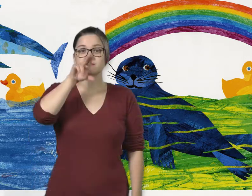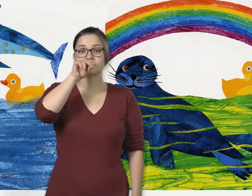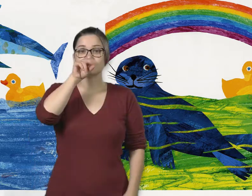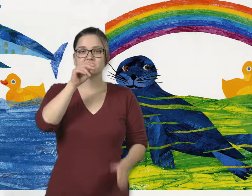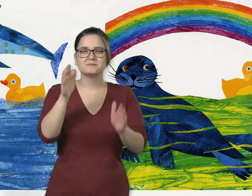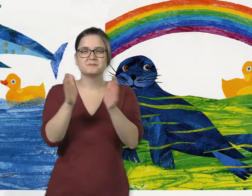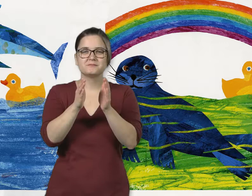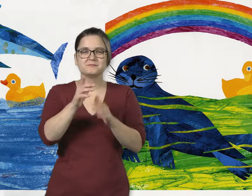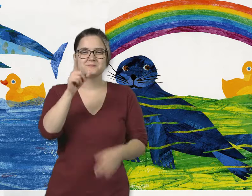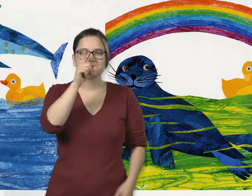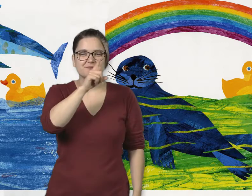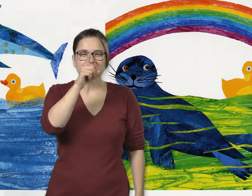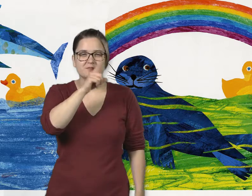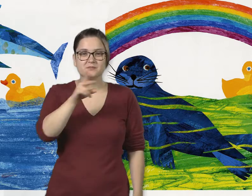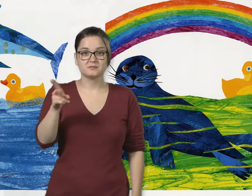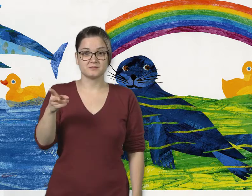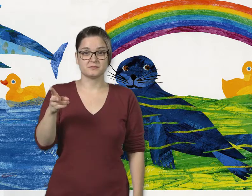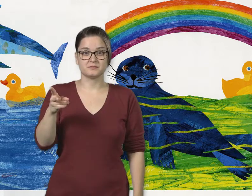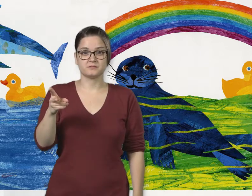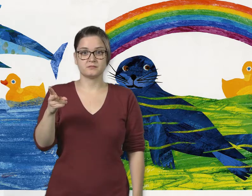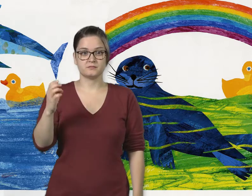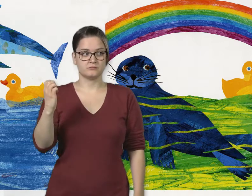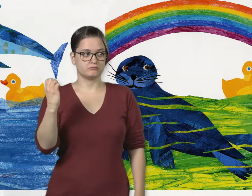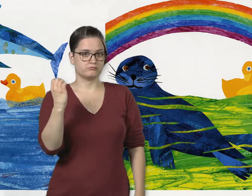The second little rubber duck drifts east.